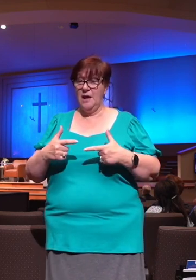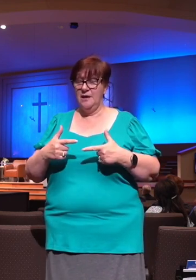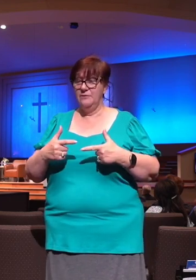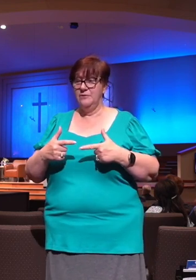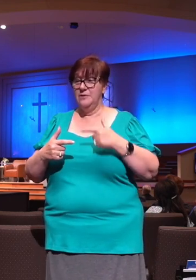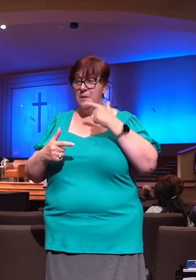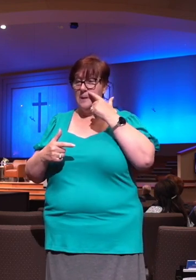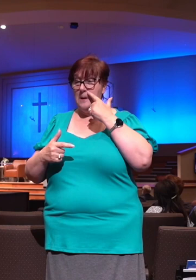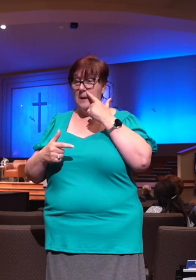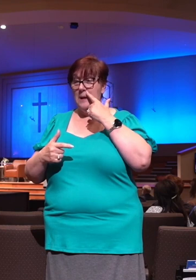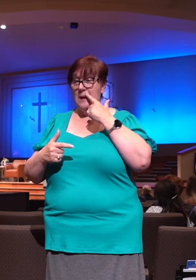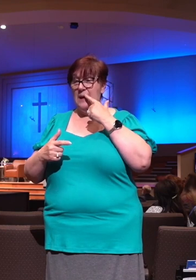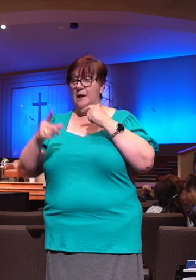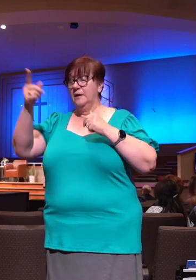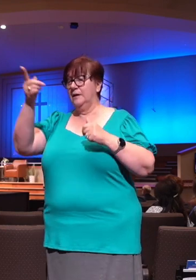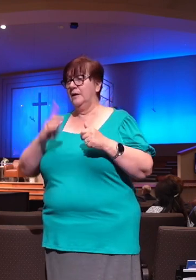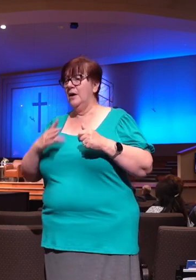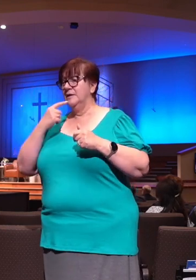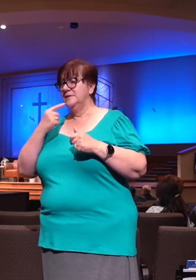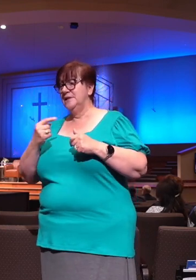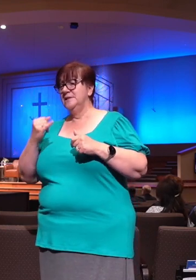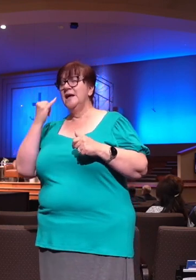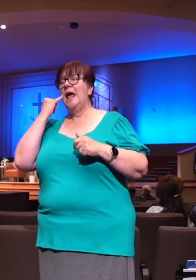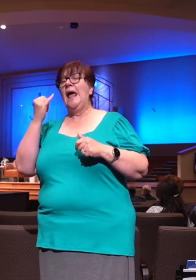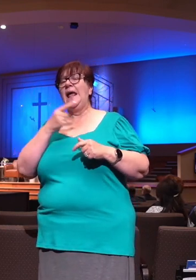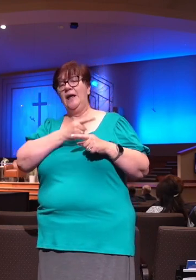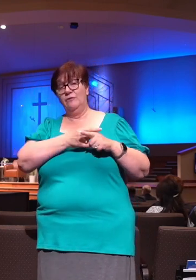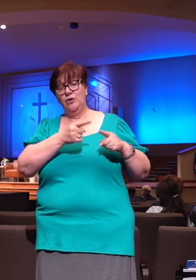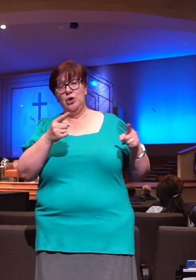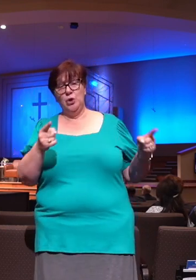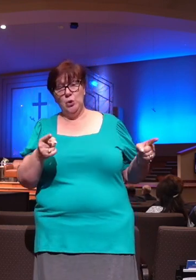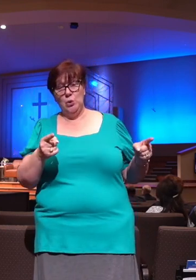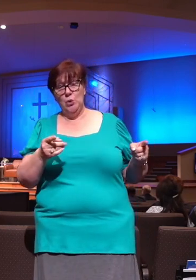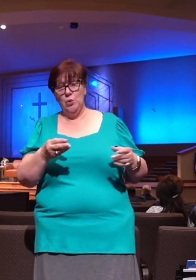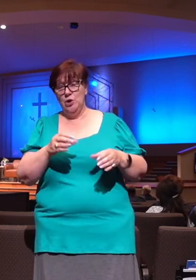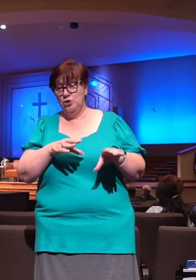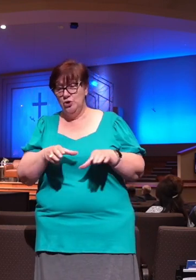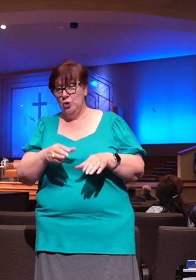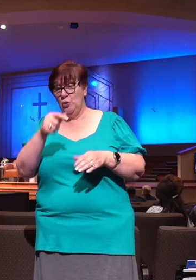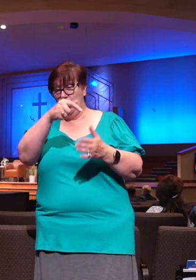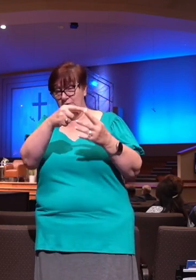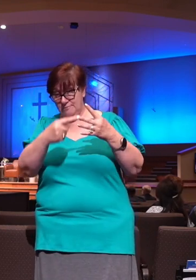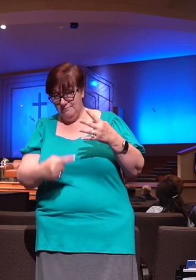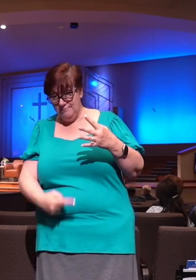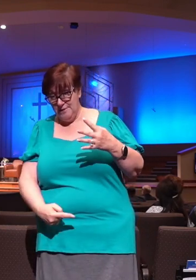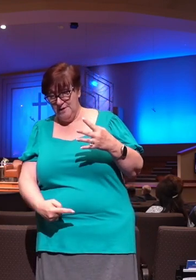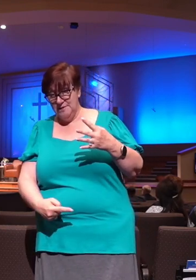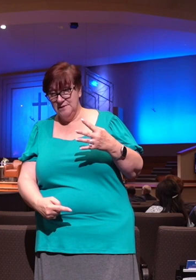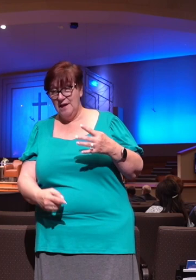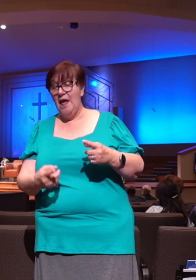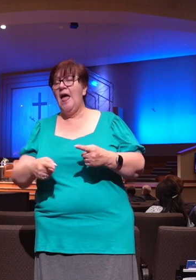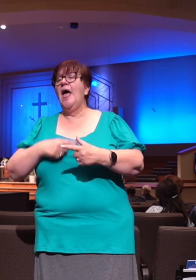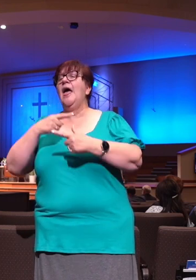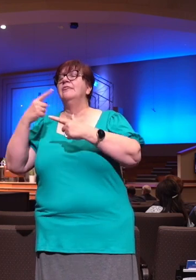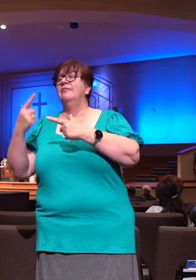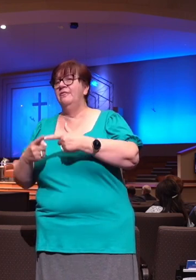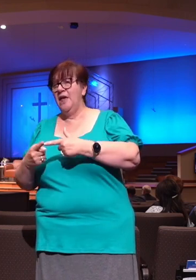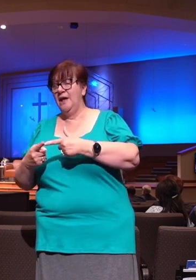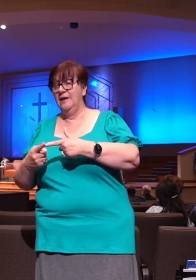if you do this, like in James chapter number one, if any of you lack wisdom, let him ask of God. If you lack wisdom, if you ask of God, he'll give you the wisdom,